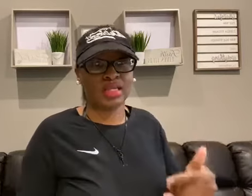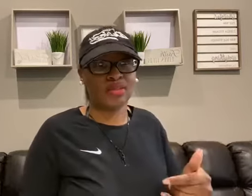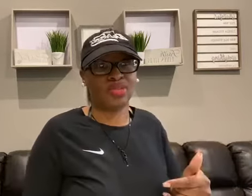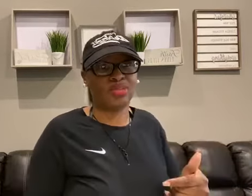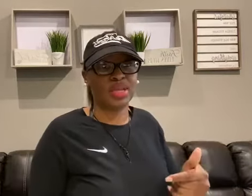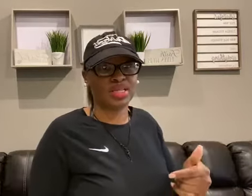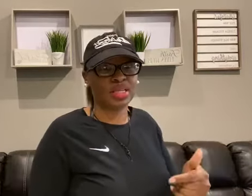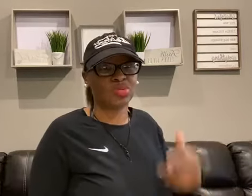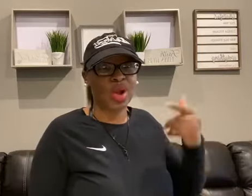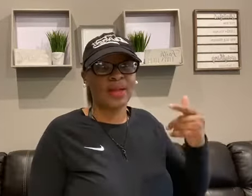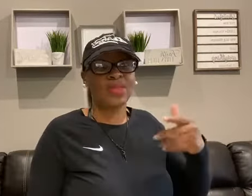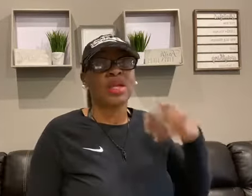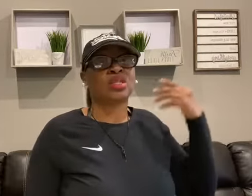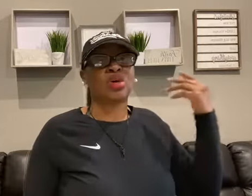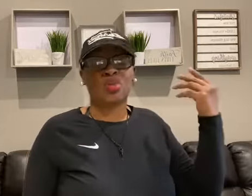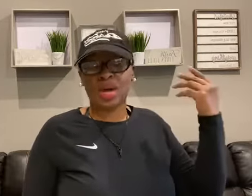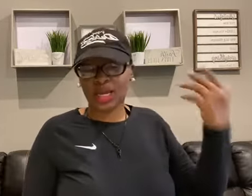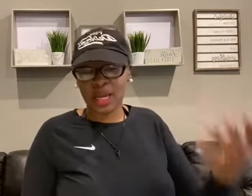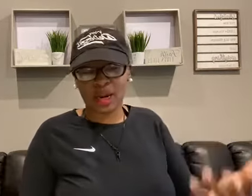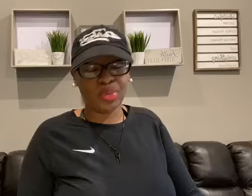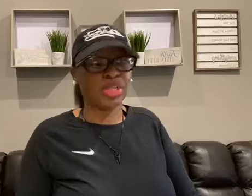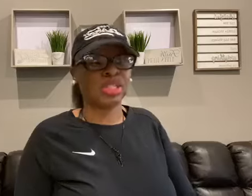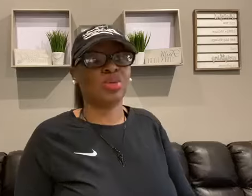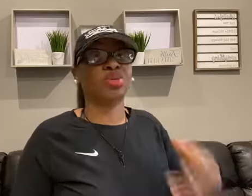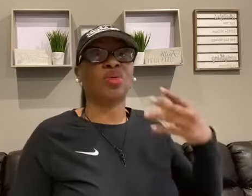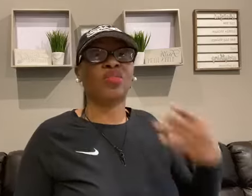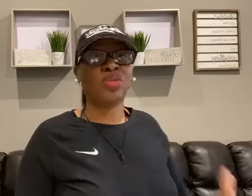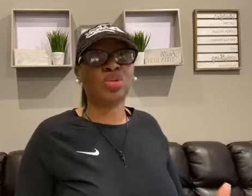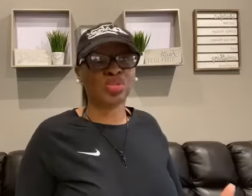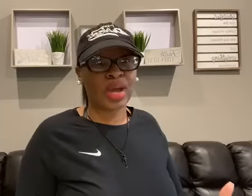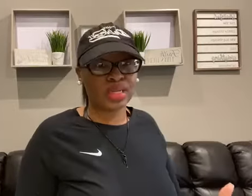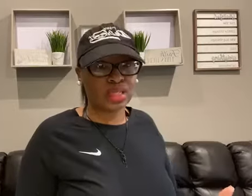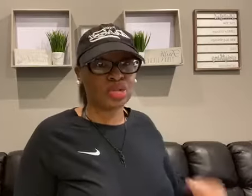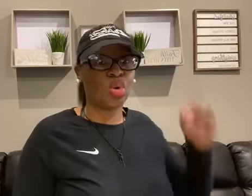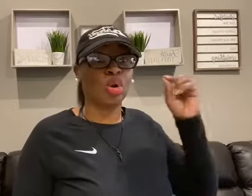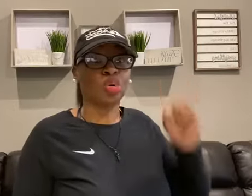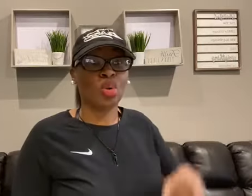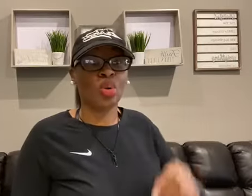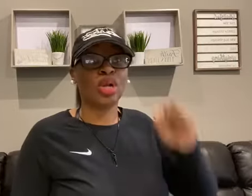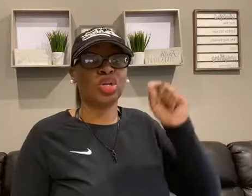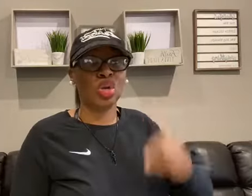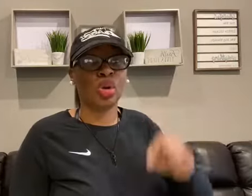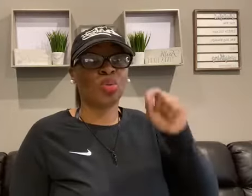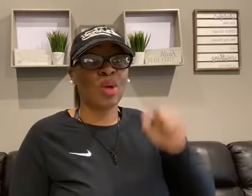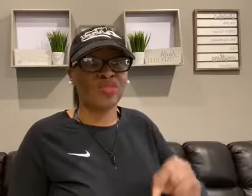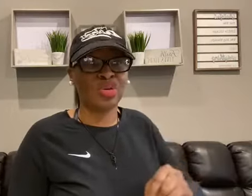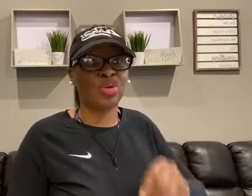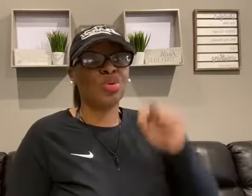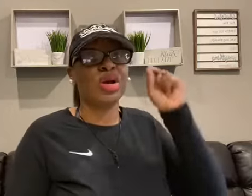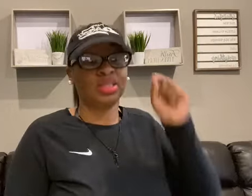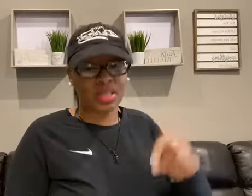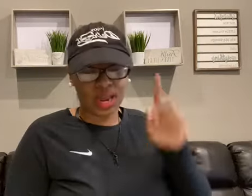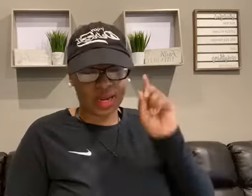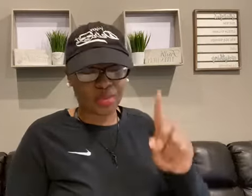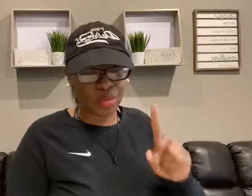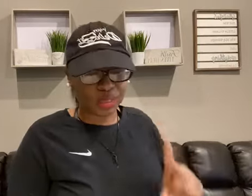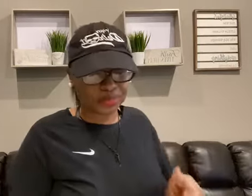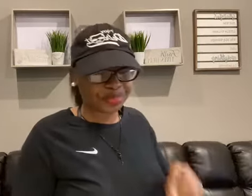next level in business, right? So again, I want to share with you a few strategies on growing your revenue today. Number one,